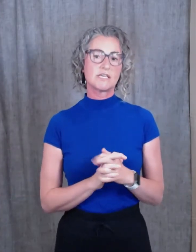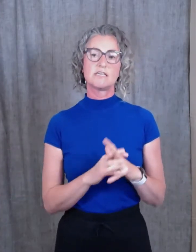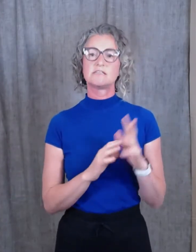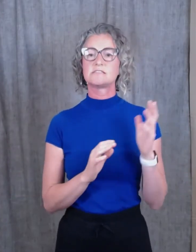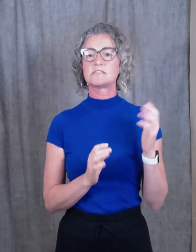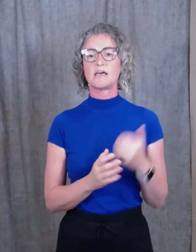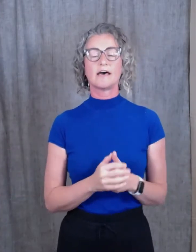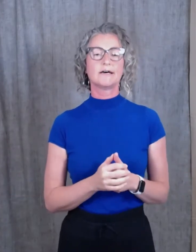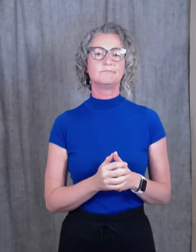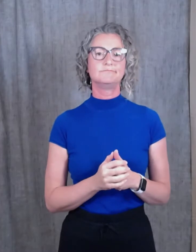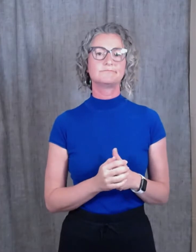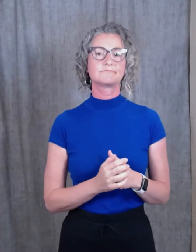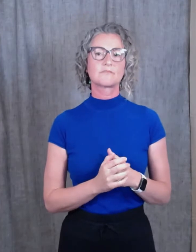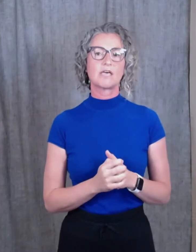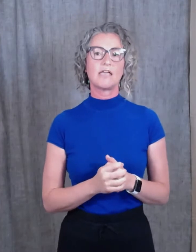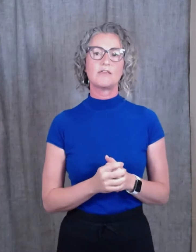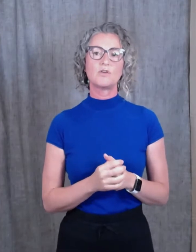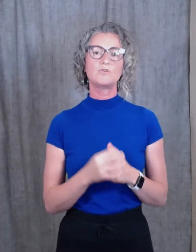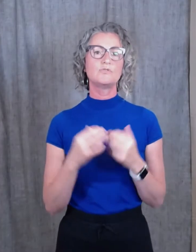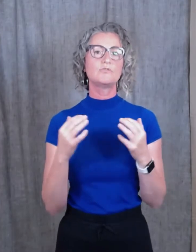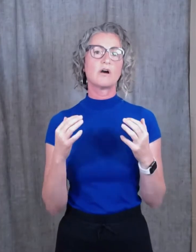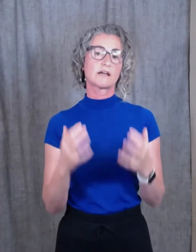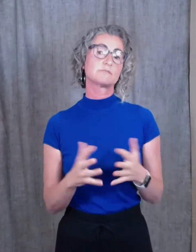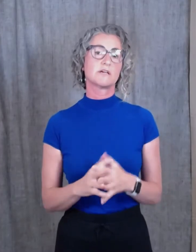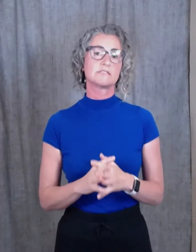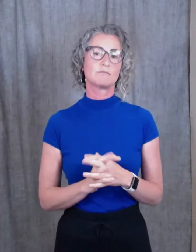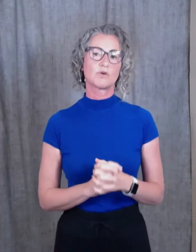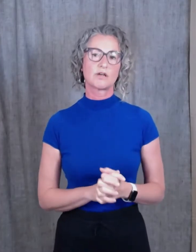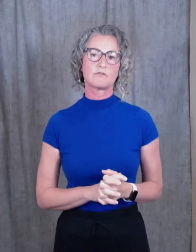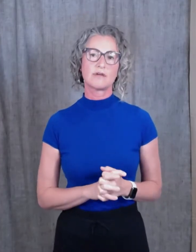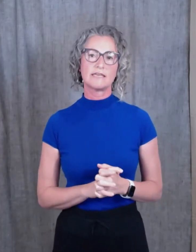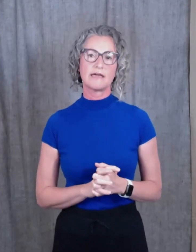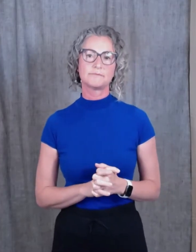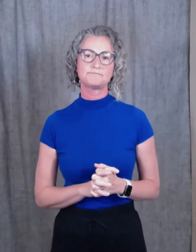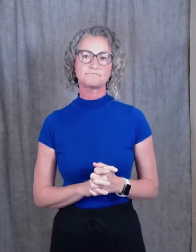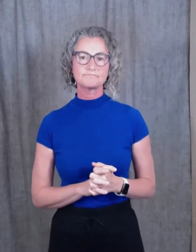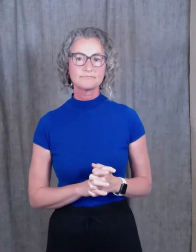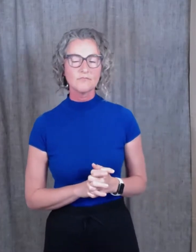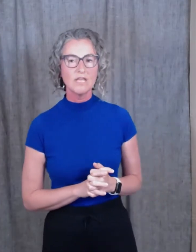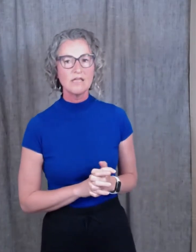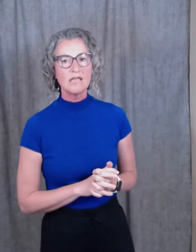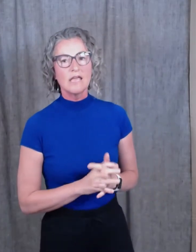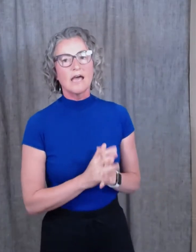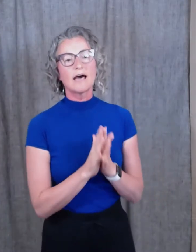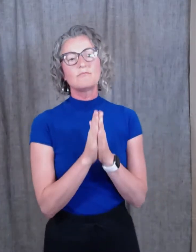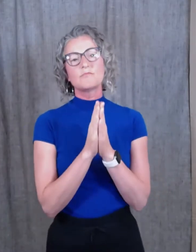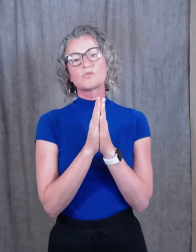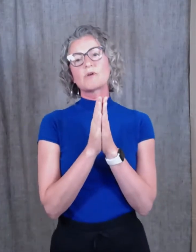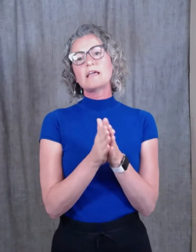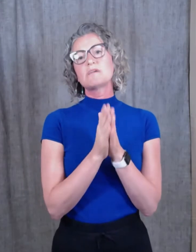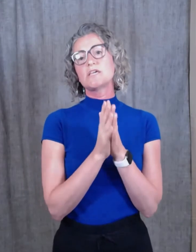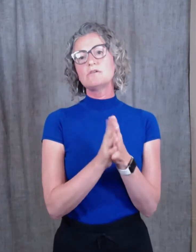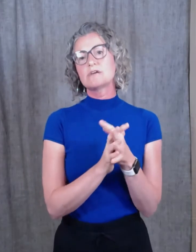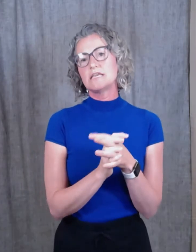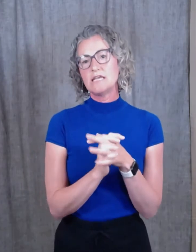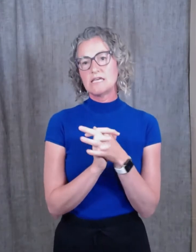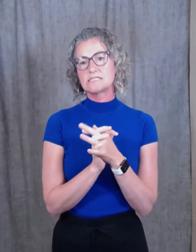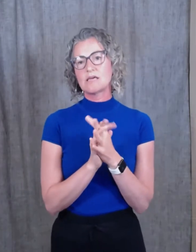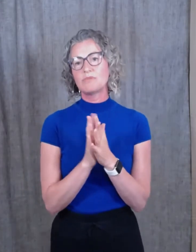who are experiencing burnout right now. Greg McKeown is somebody